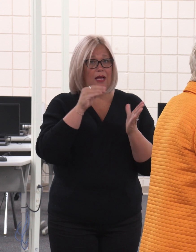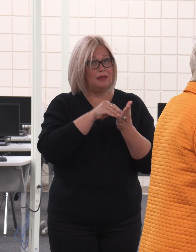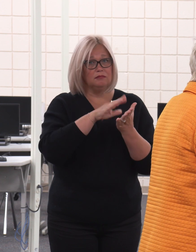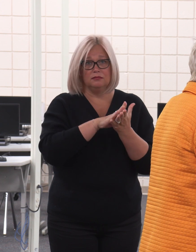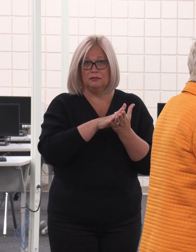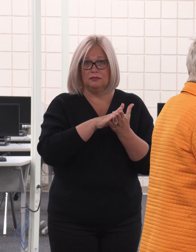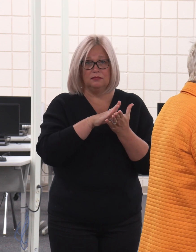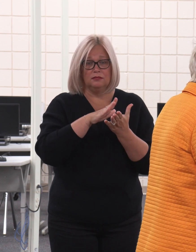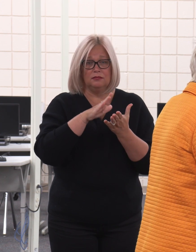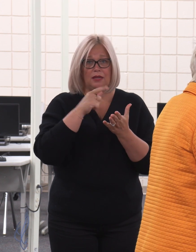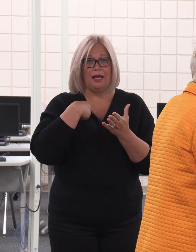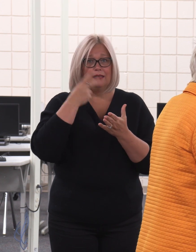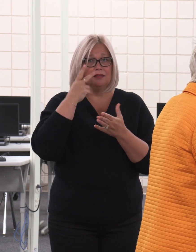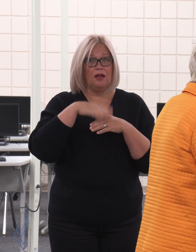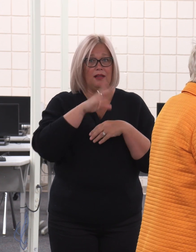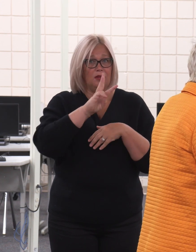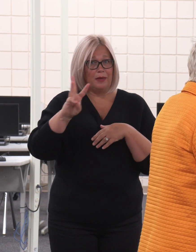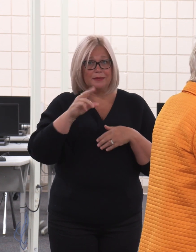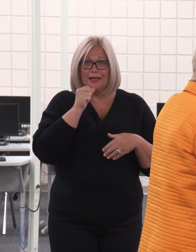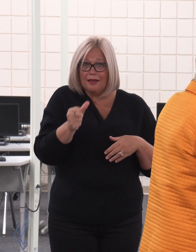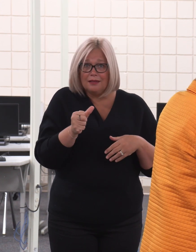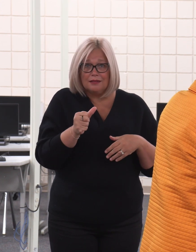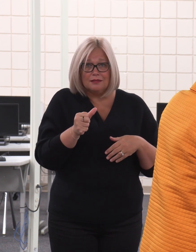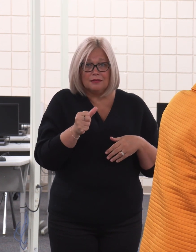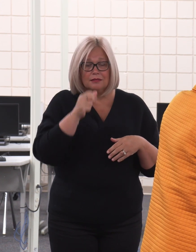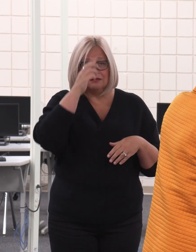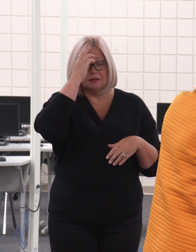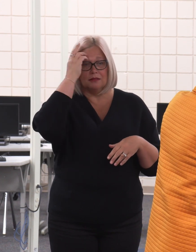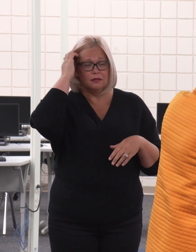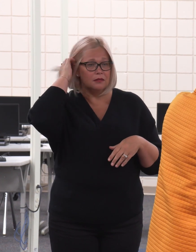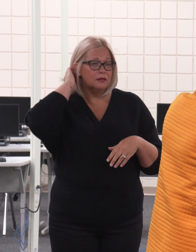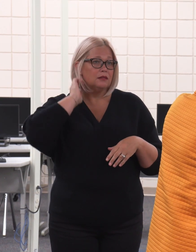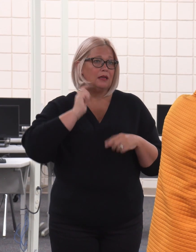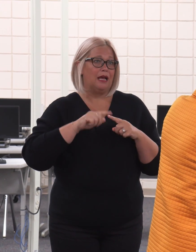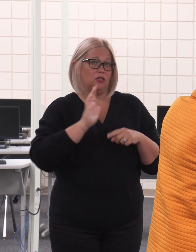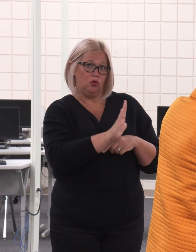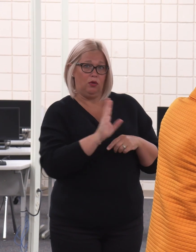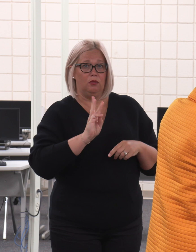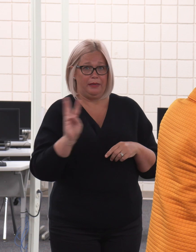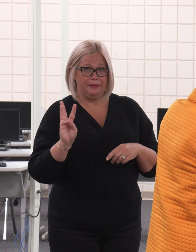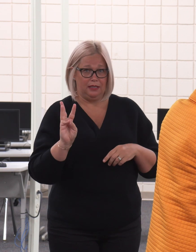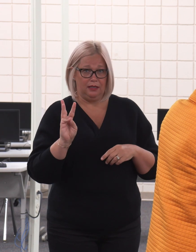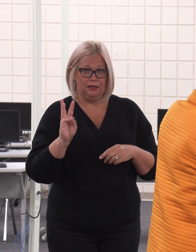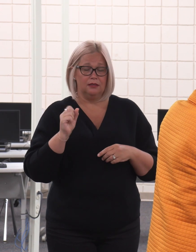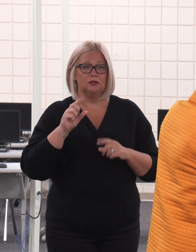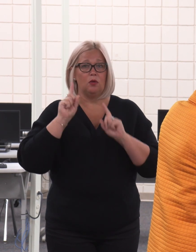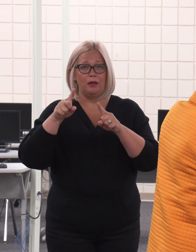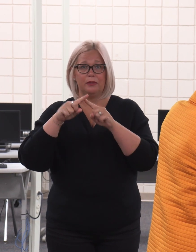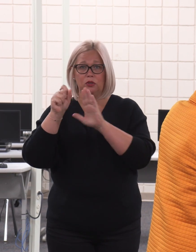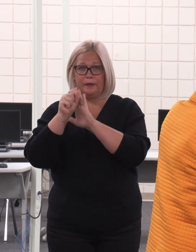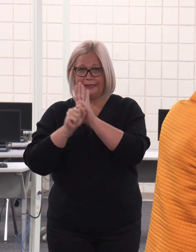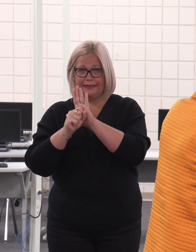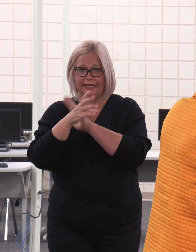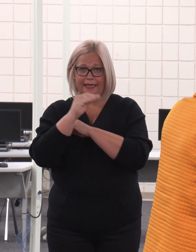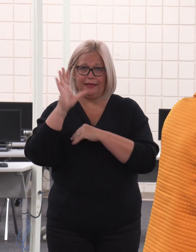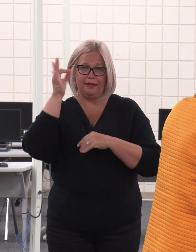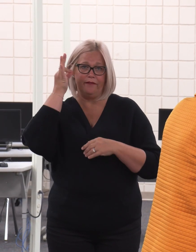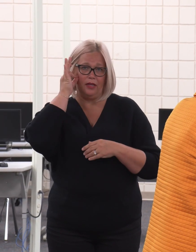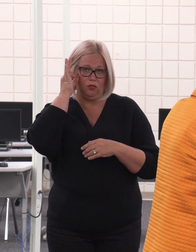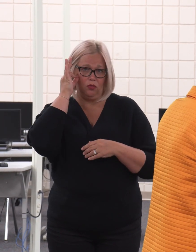as I saw, on the website, but on your website. So, I went to the state and federal